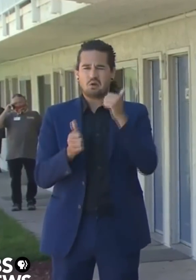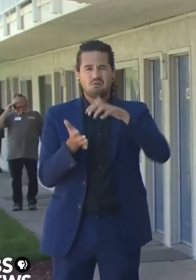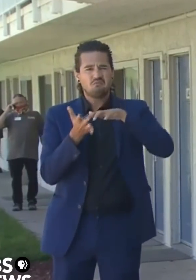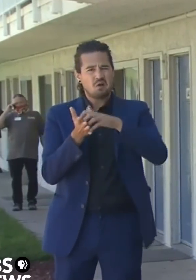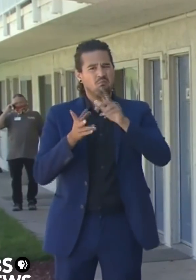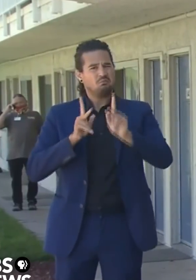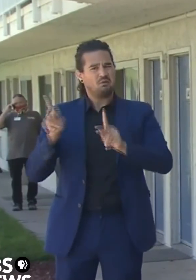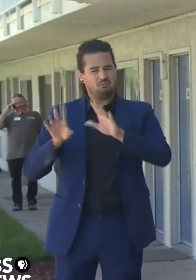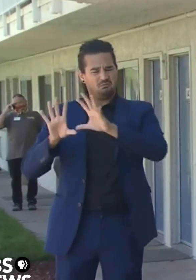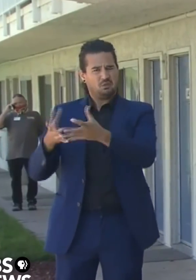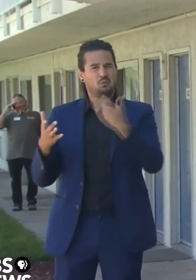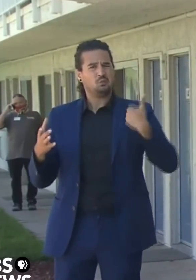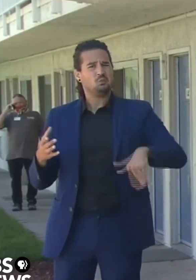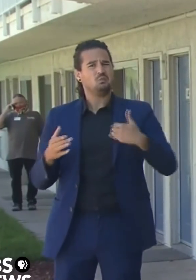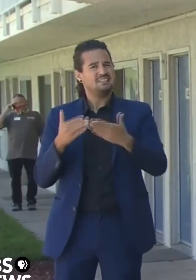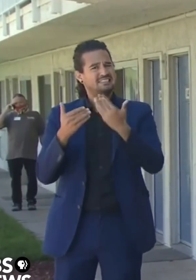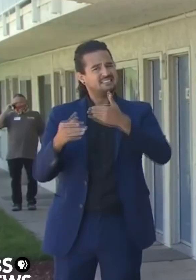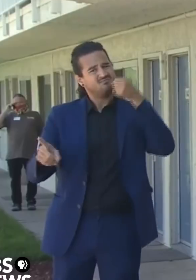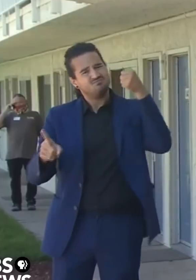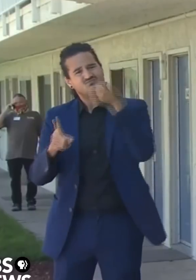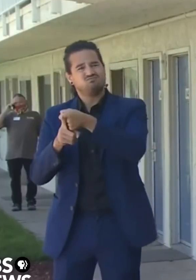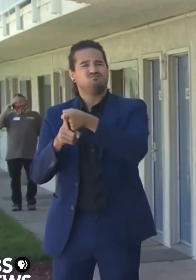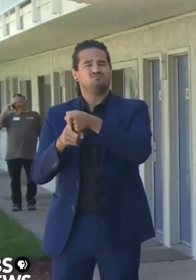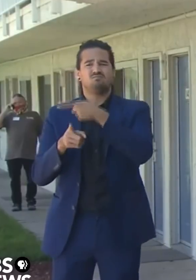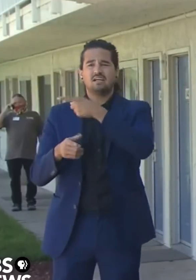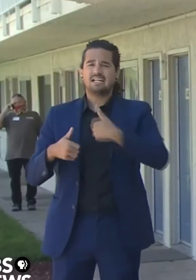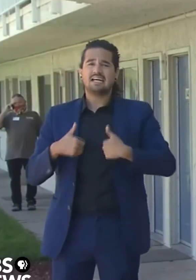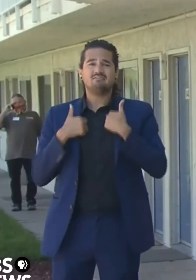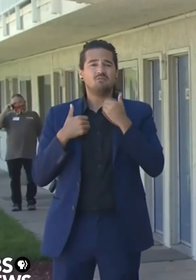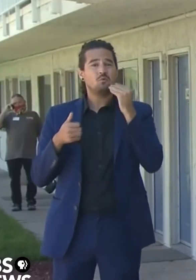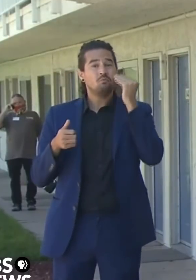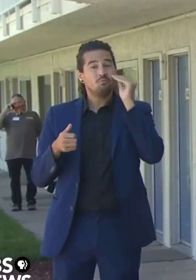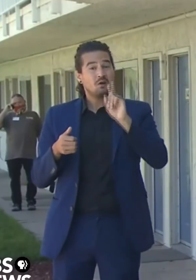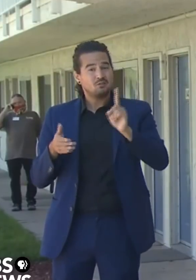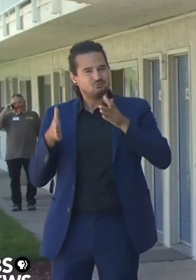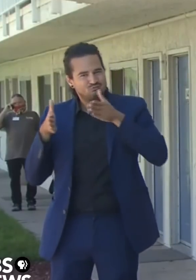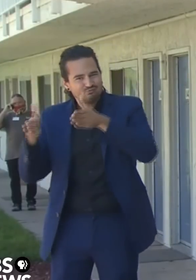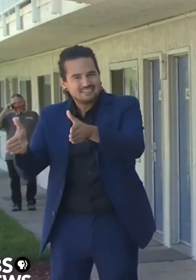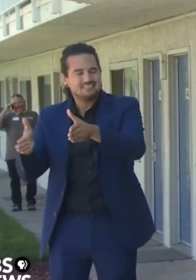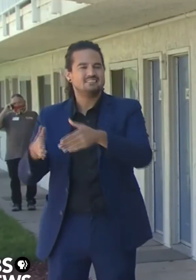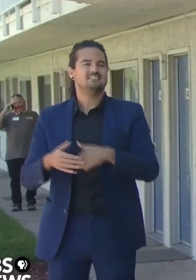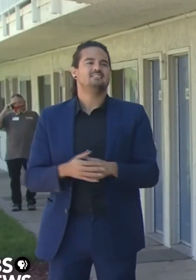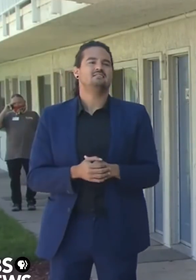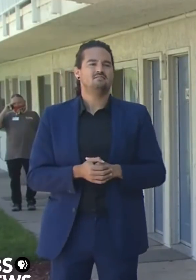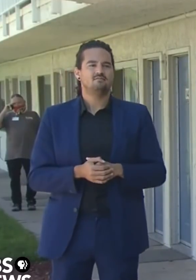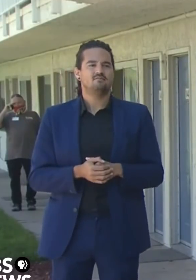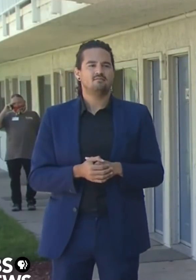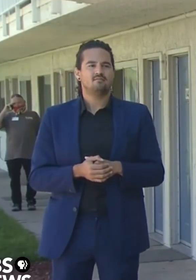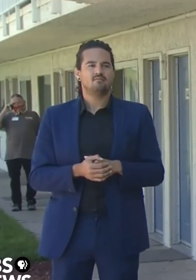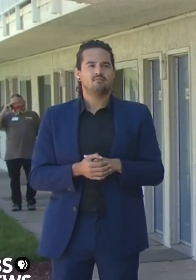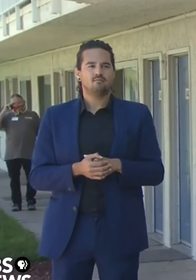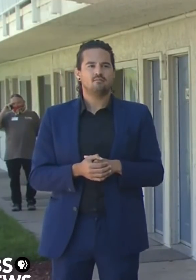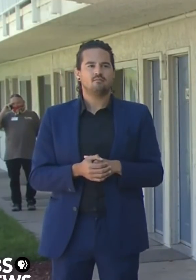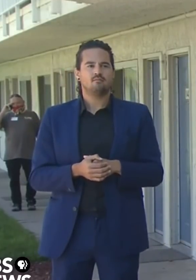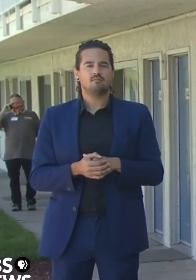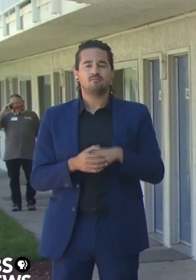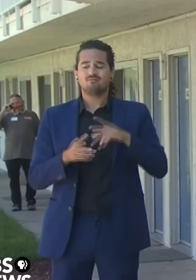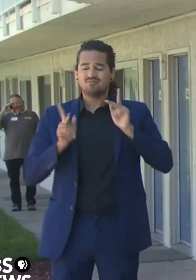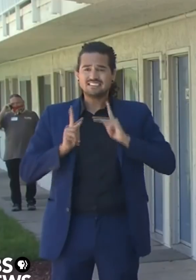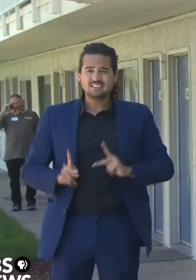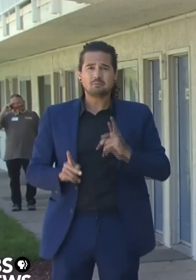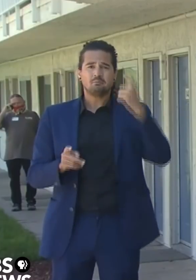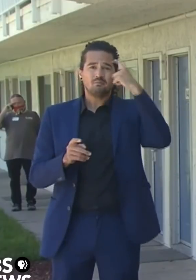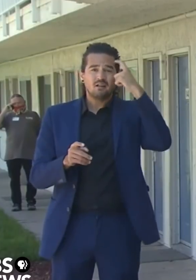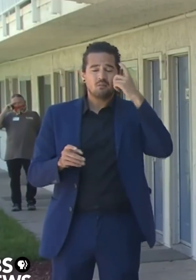struggling with physical disabilities, so many struggling with emotional disabilities, many self